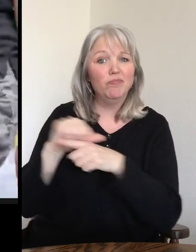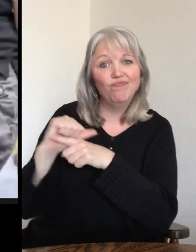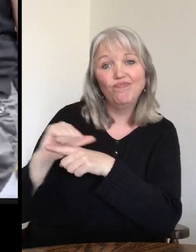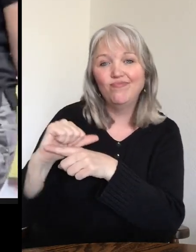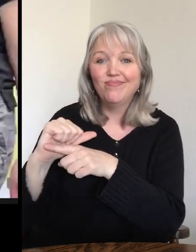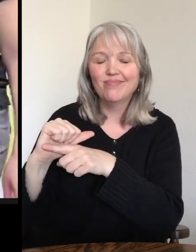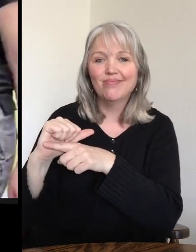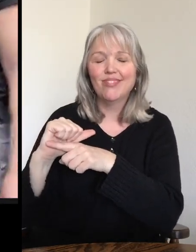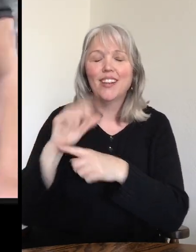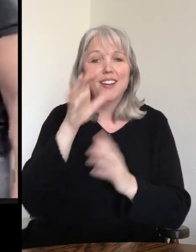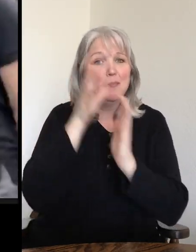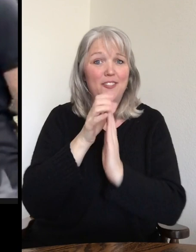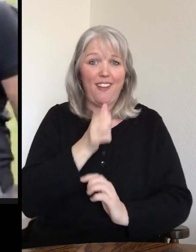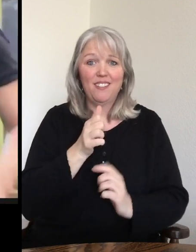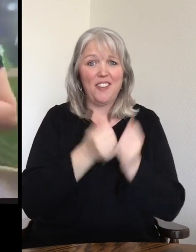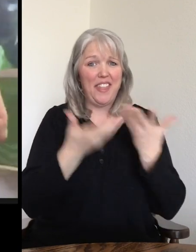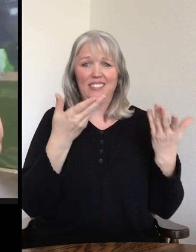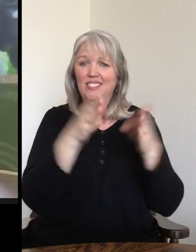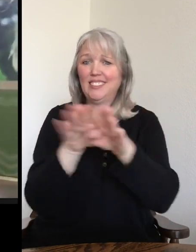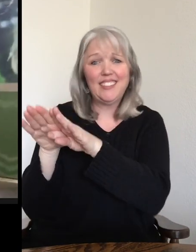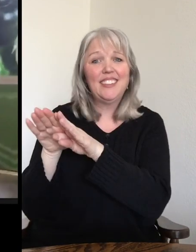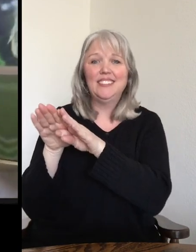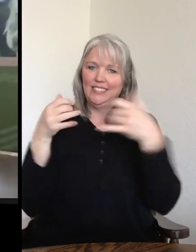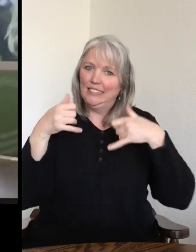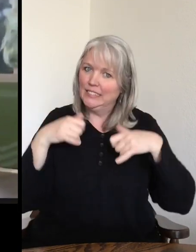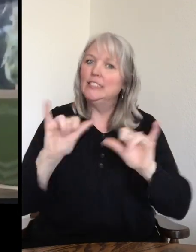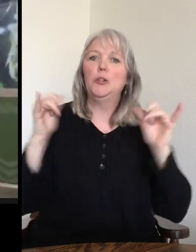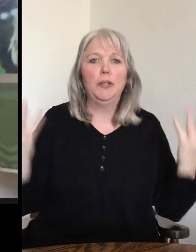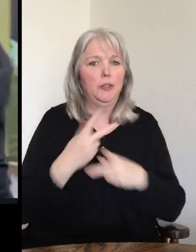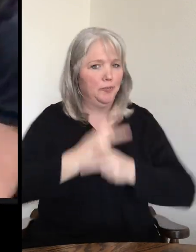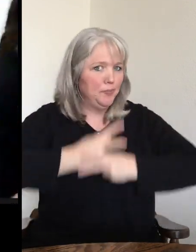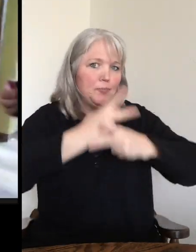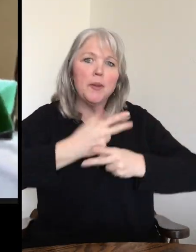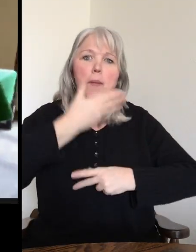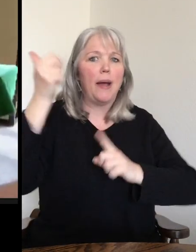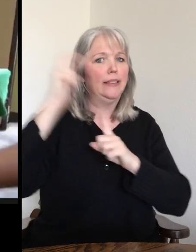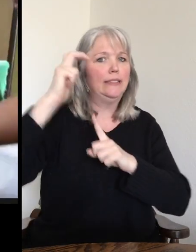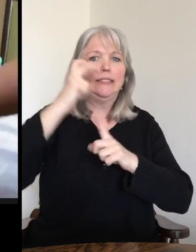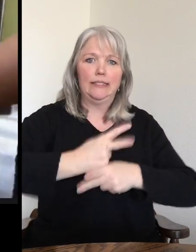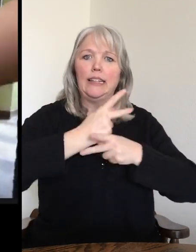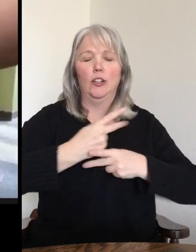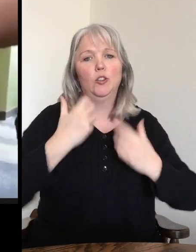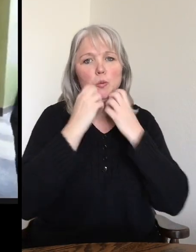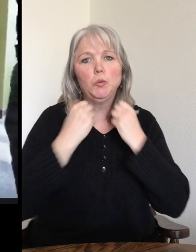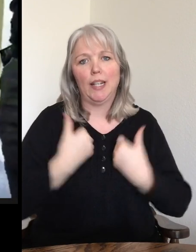Believe it or not, with everything being shut down, we are still here giving the best care for our animals. So